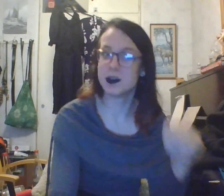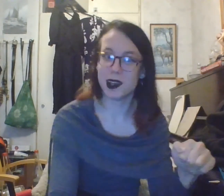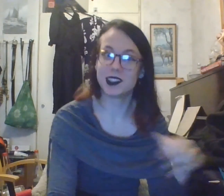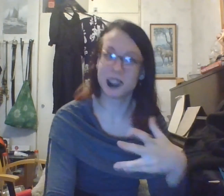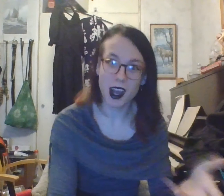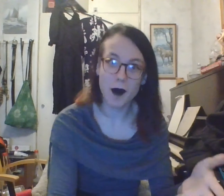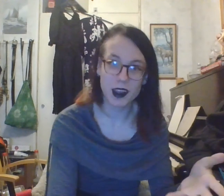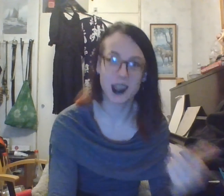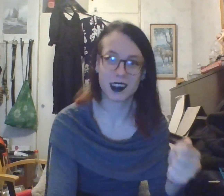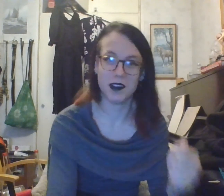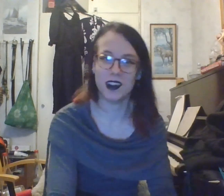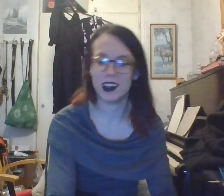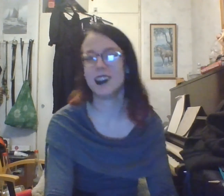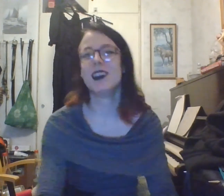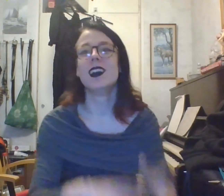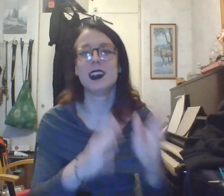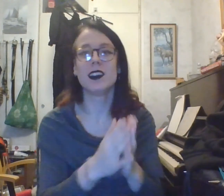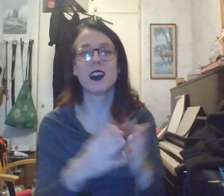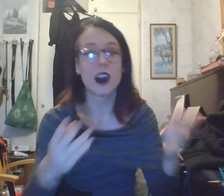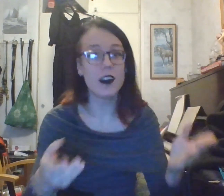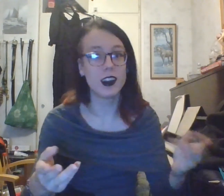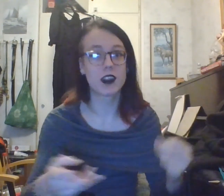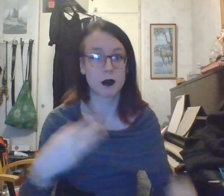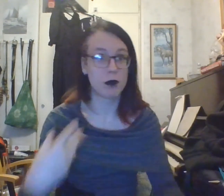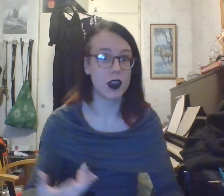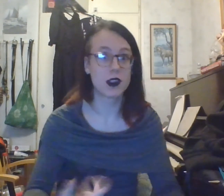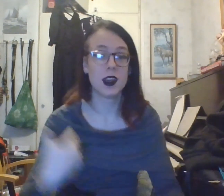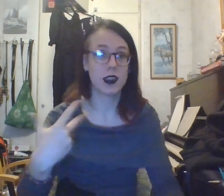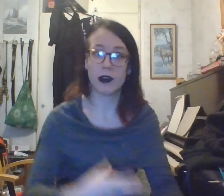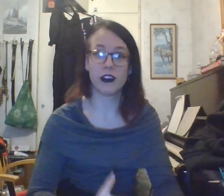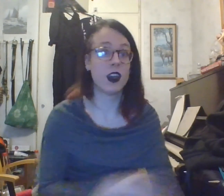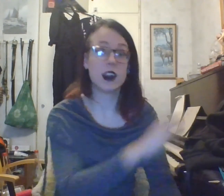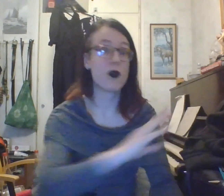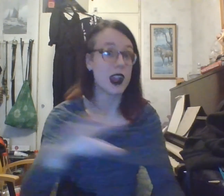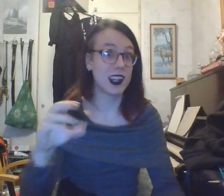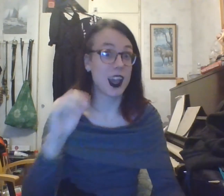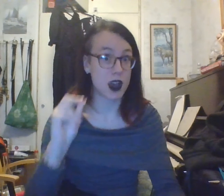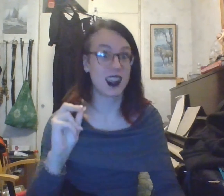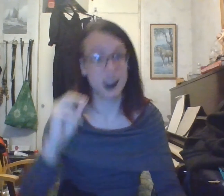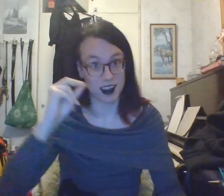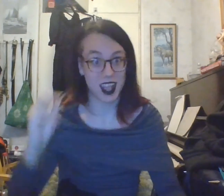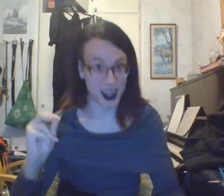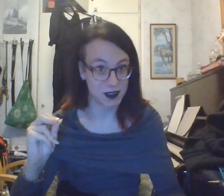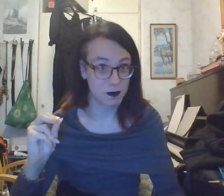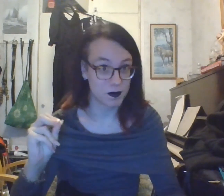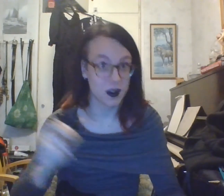communism. Nanaki communists propose that we should directly eradicate the state. We